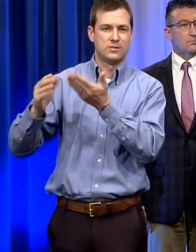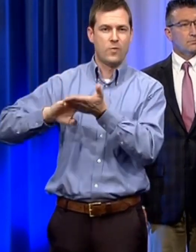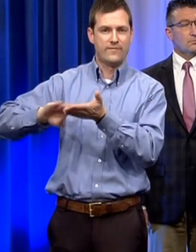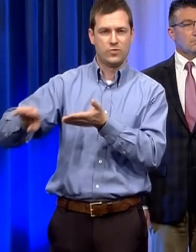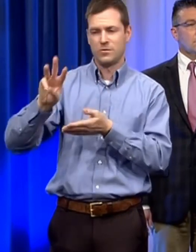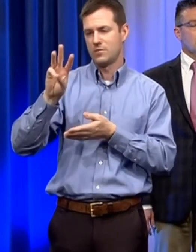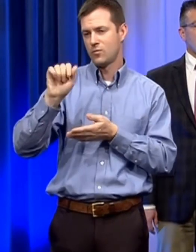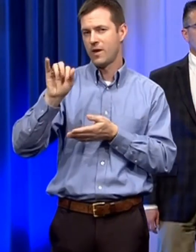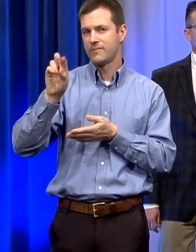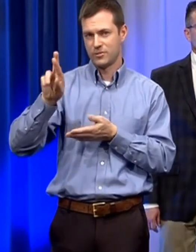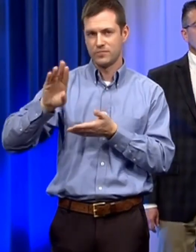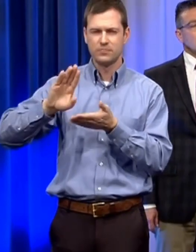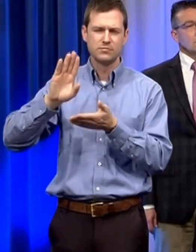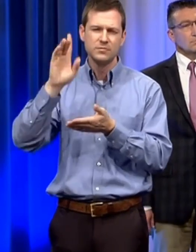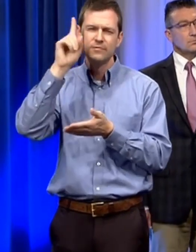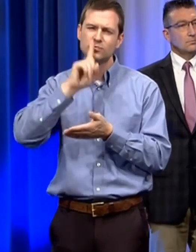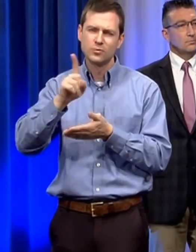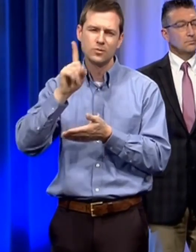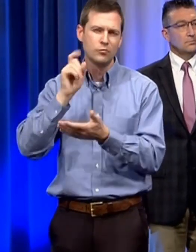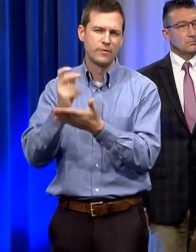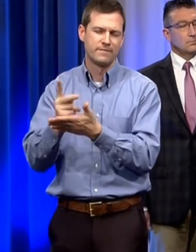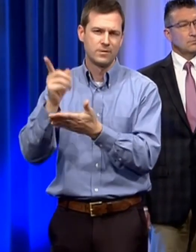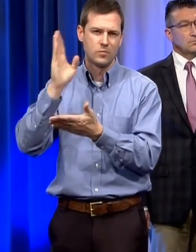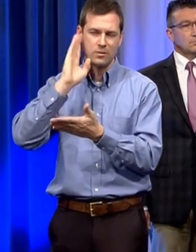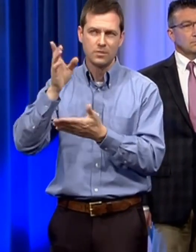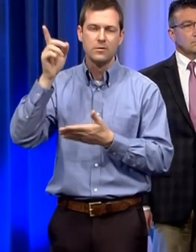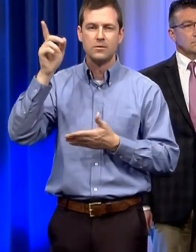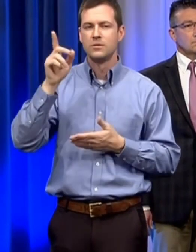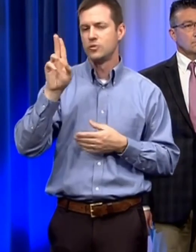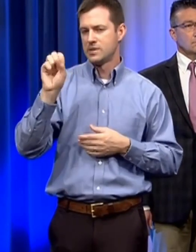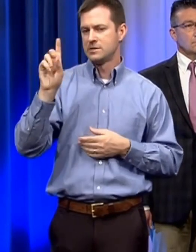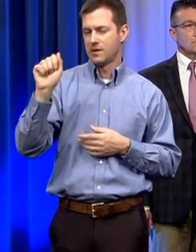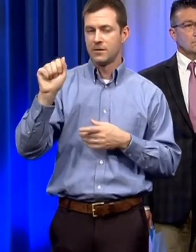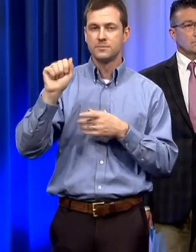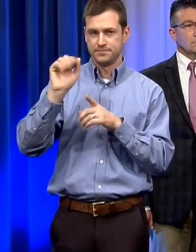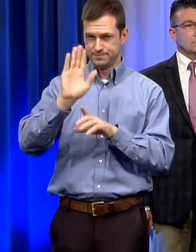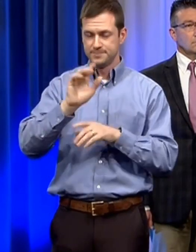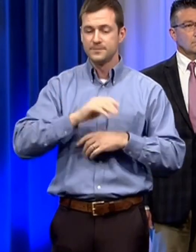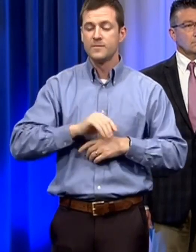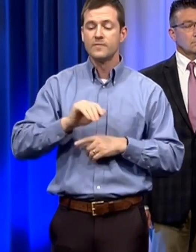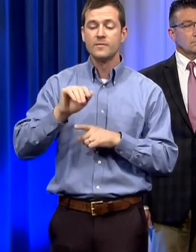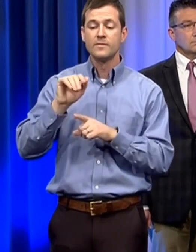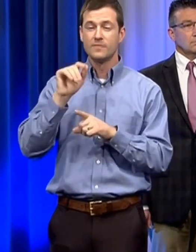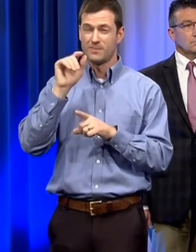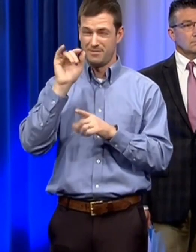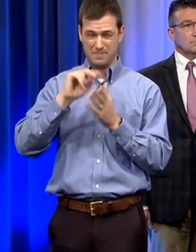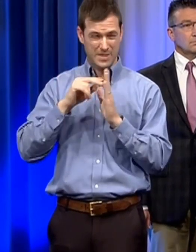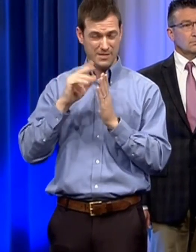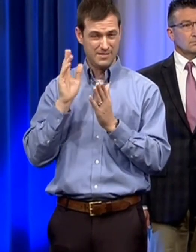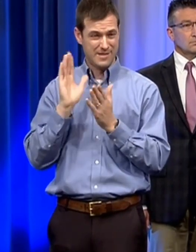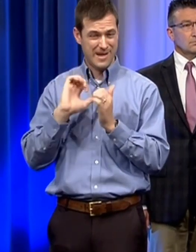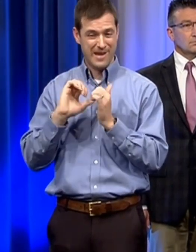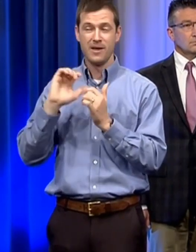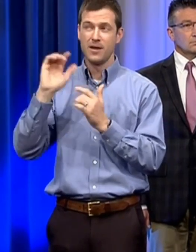we have we know for sure the waiver will be approved we have no reason to doubt that but that does not make it easy to get the meals